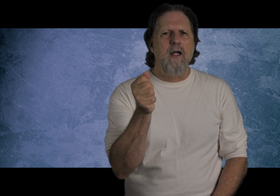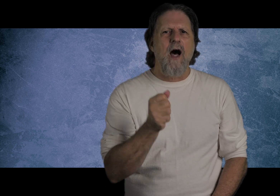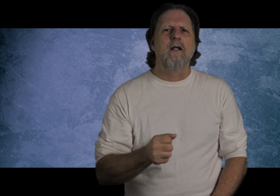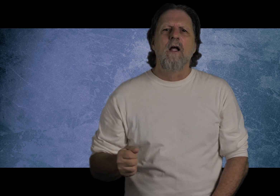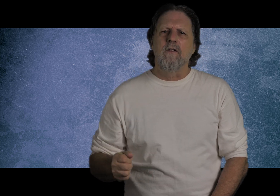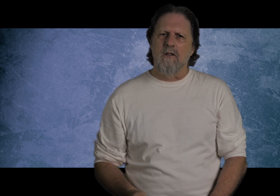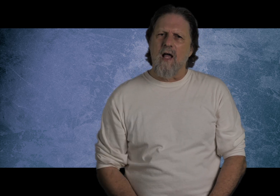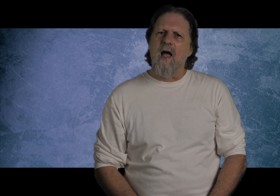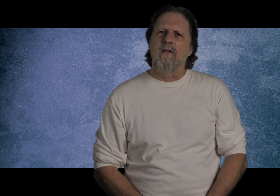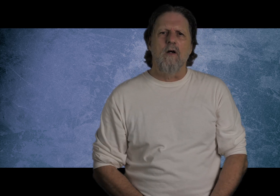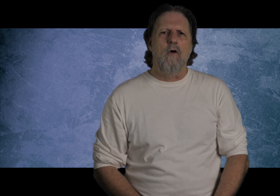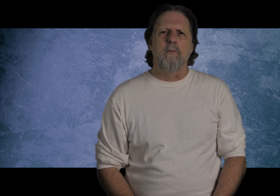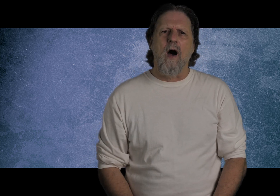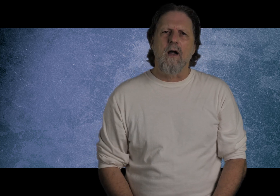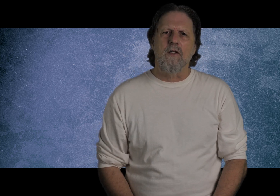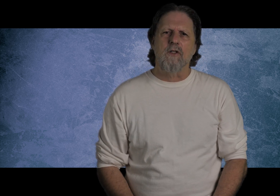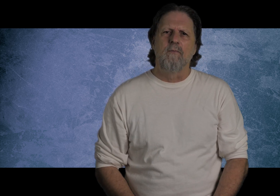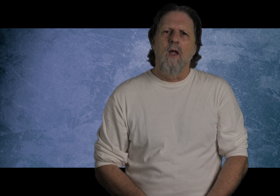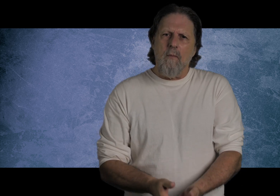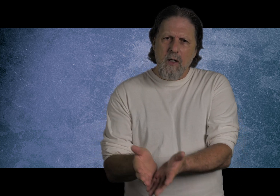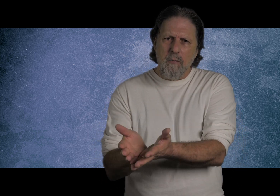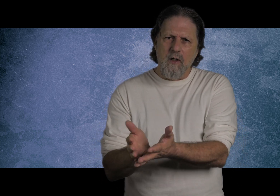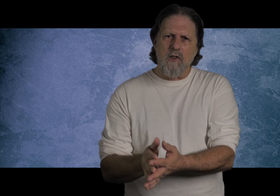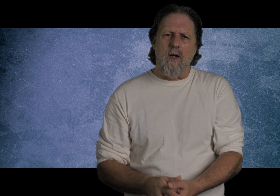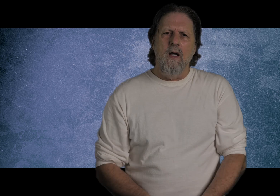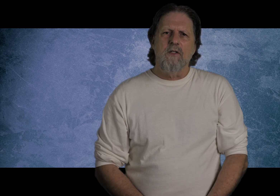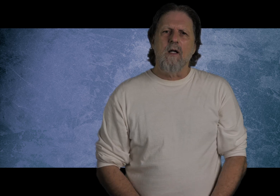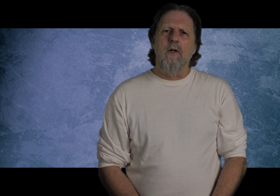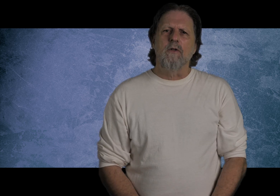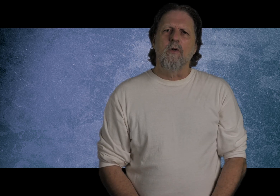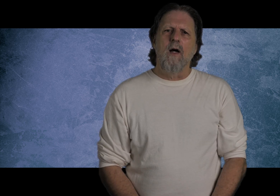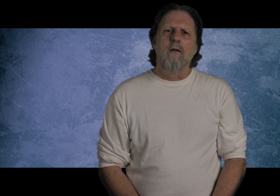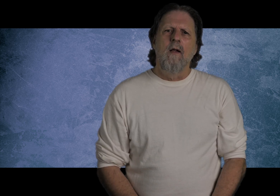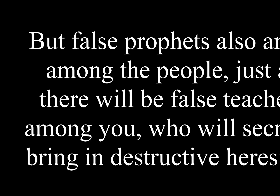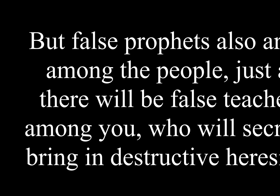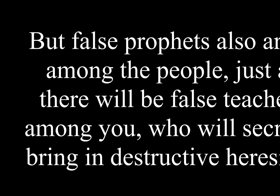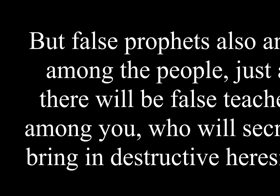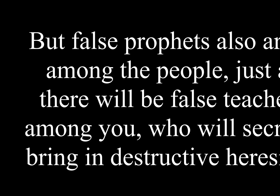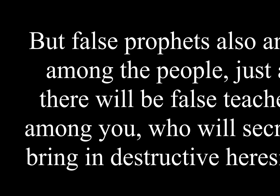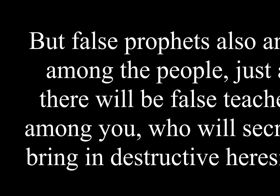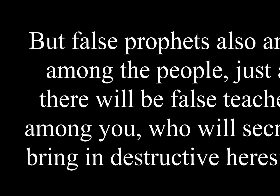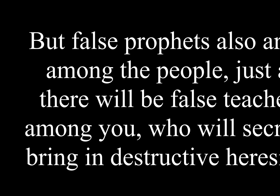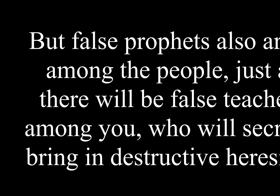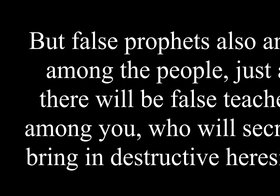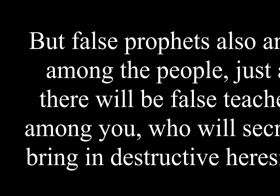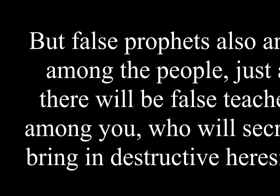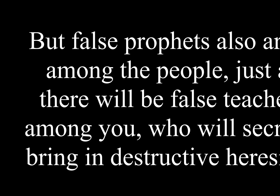God to line their own pockets. Peter put it this way, 2 Peter 2, 1, But false prophets also arose among